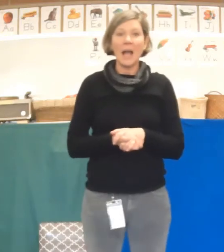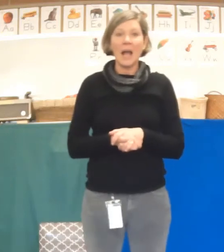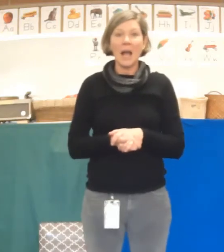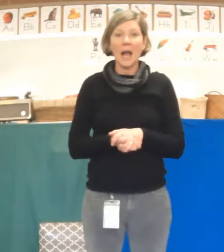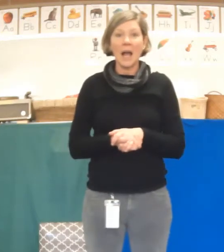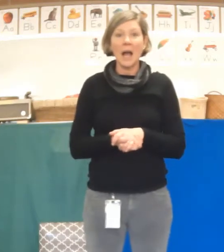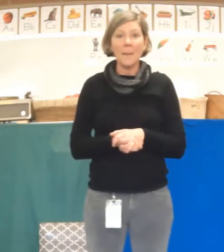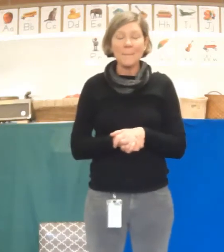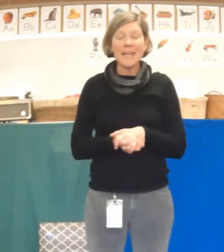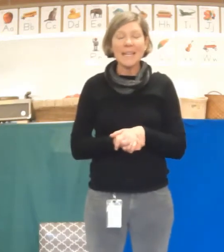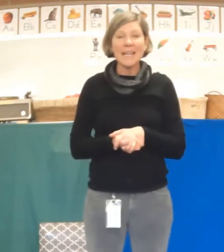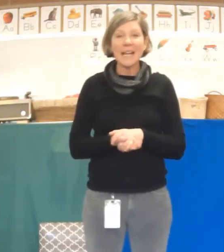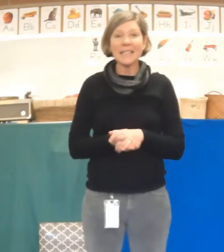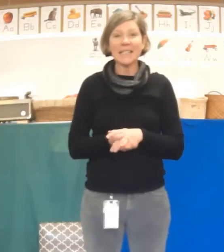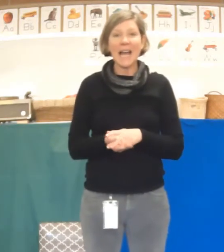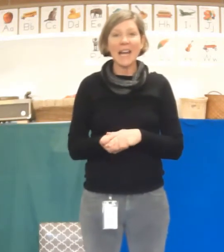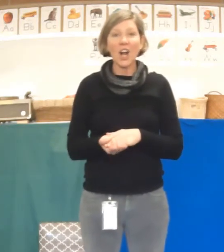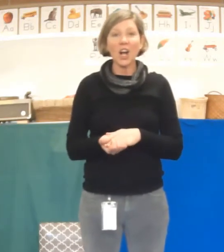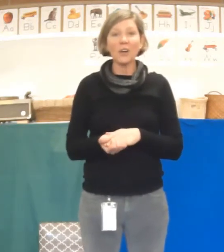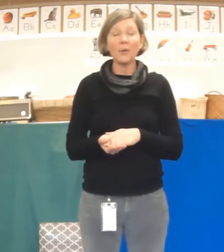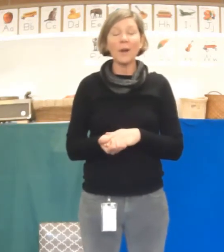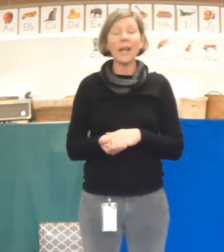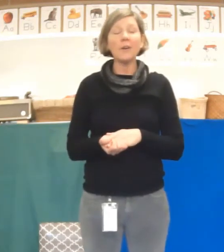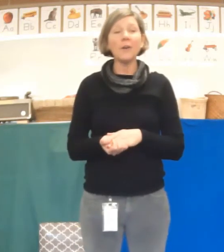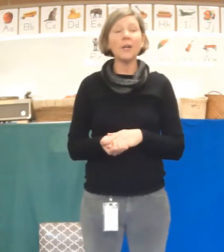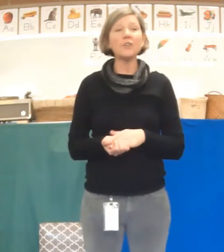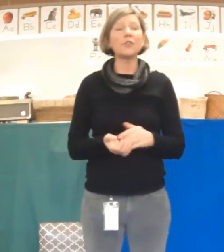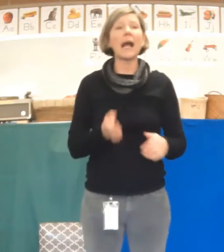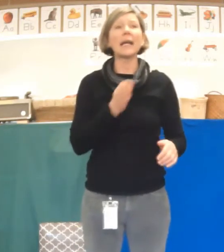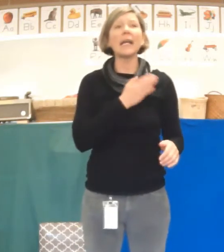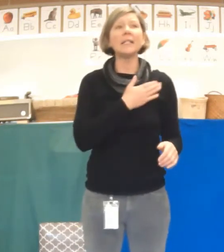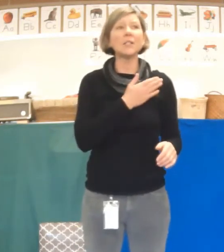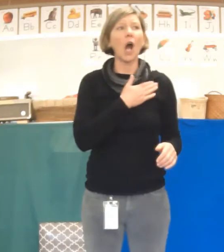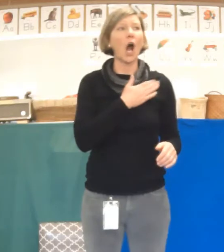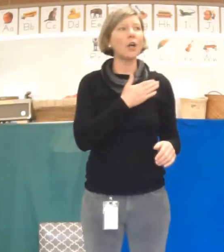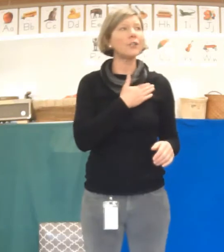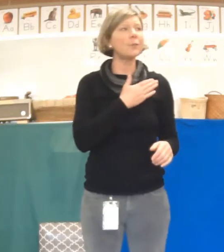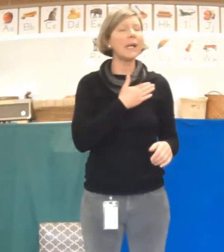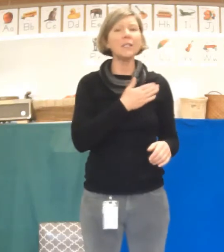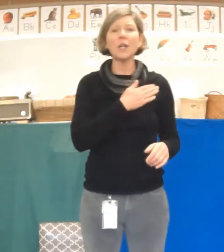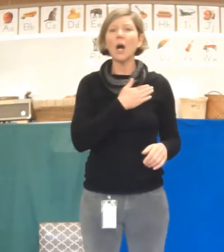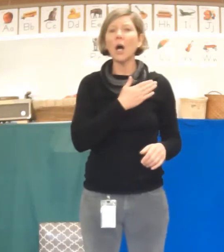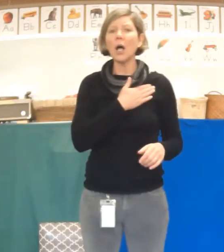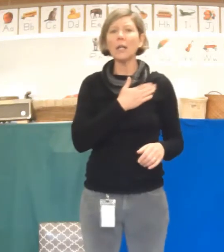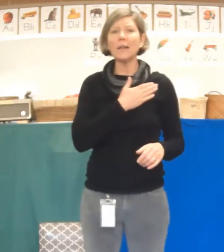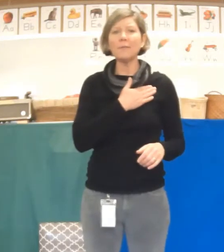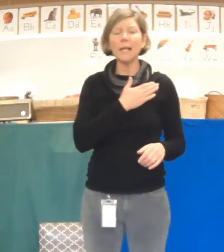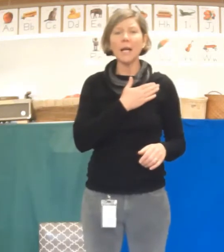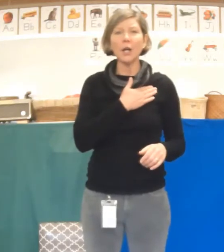A peanut sat on a railroad track. Its heart went all aflutter.